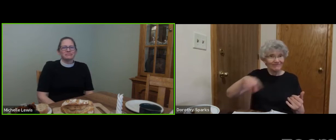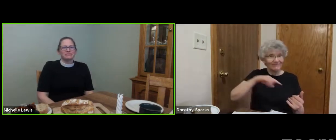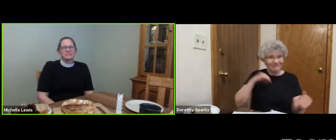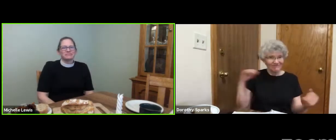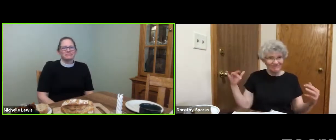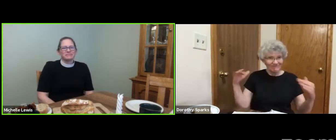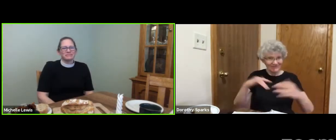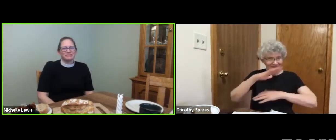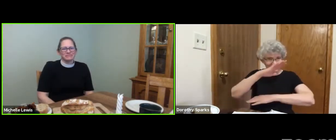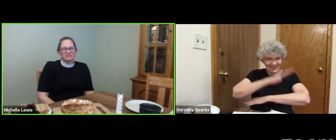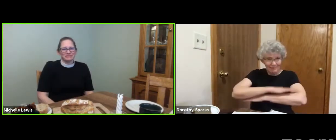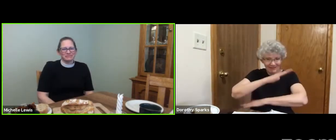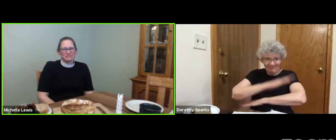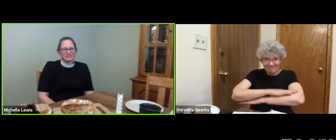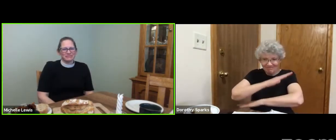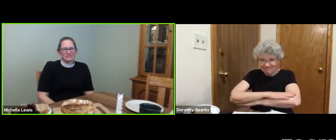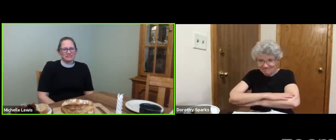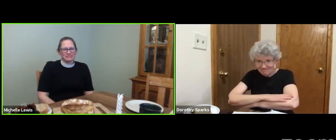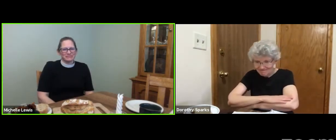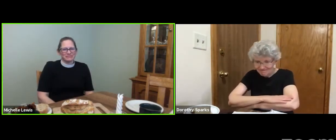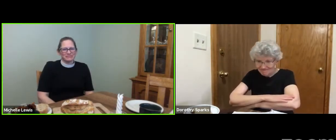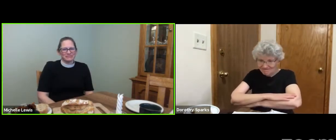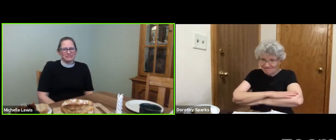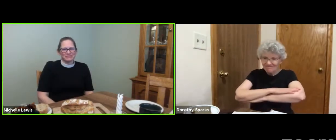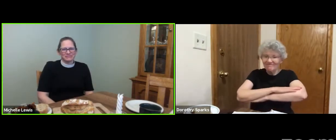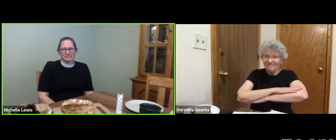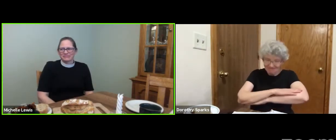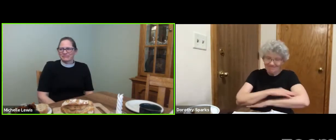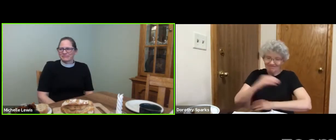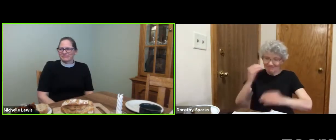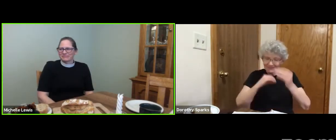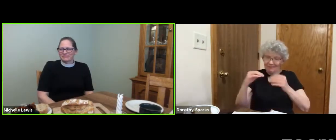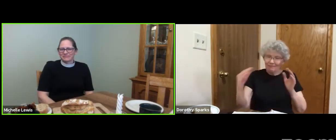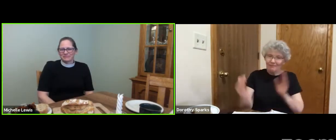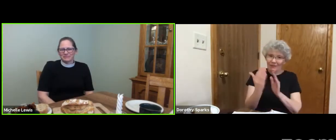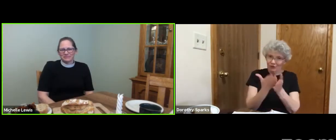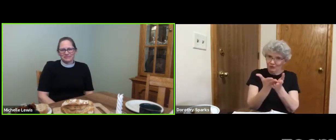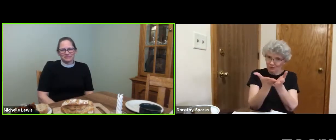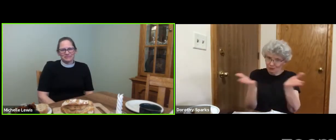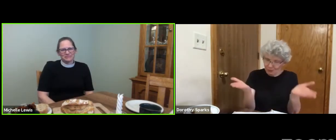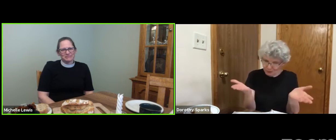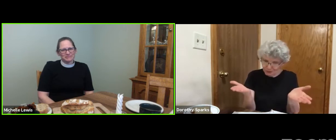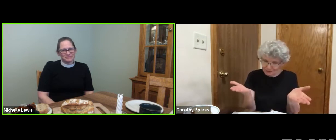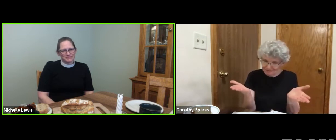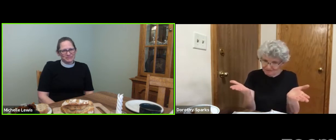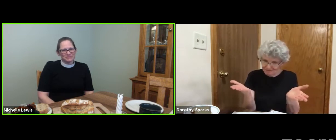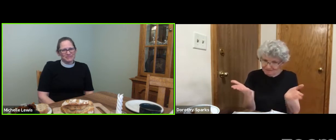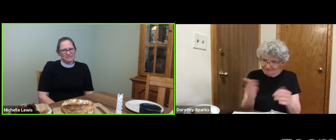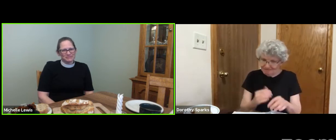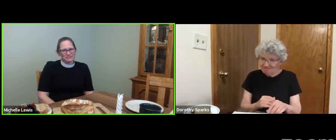We are gathered together at our tables, with our meals before us, separate but together.